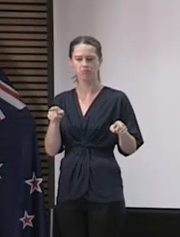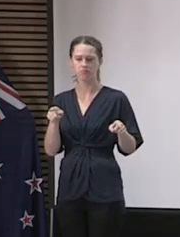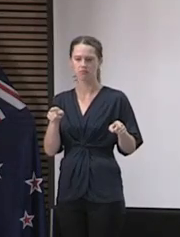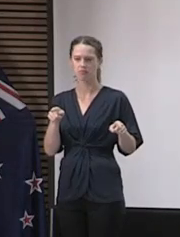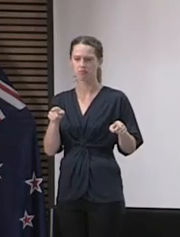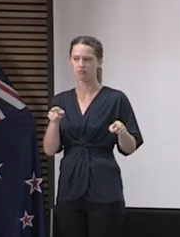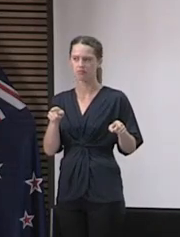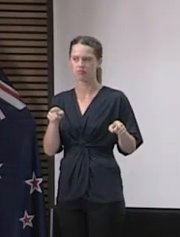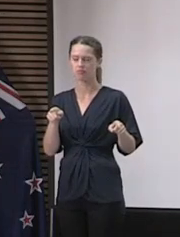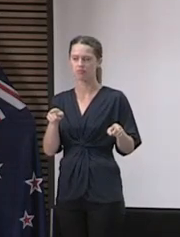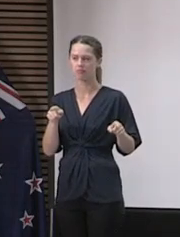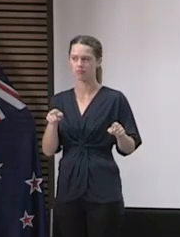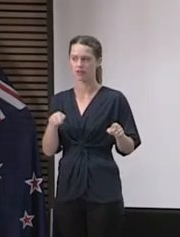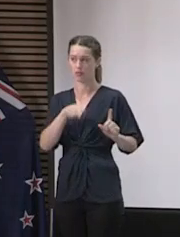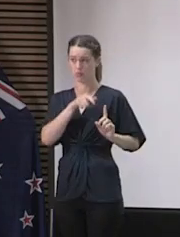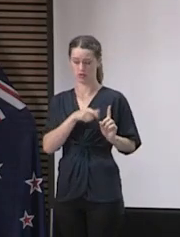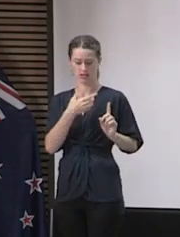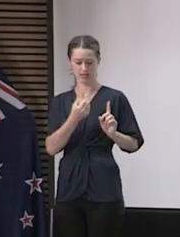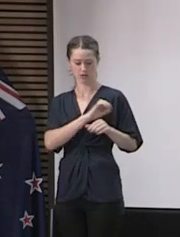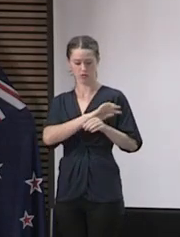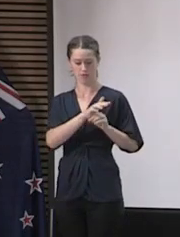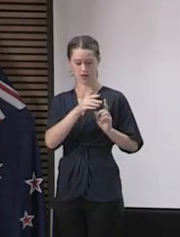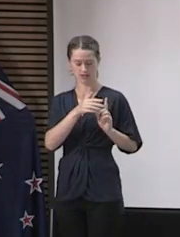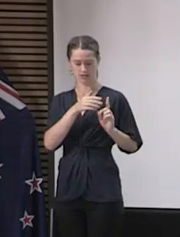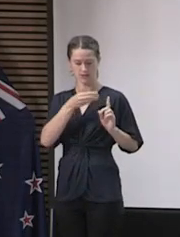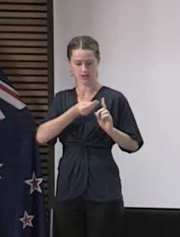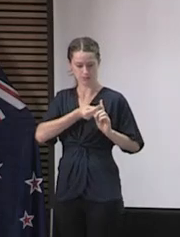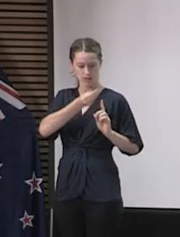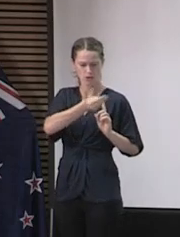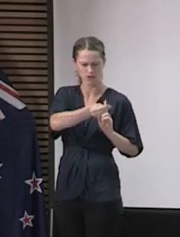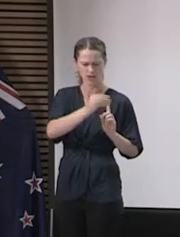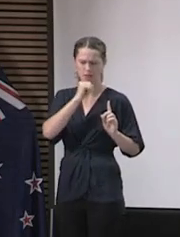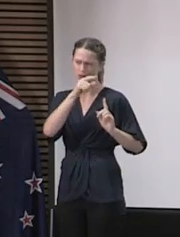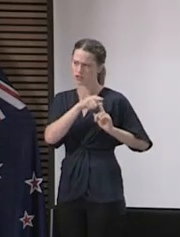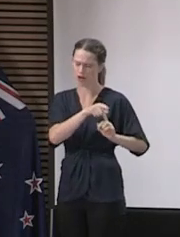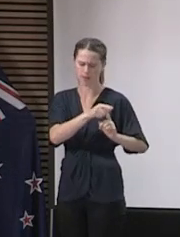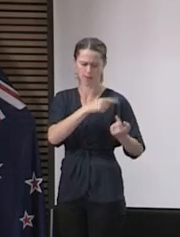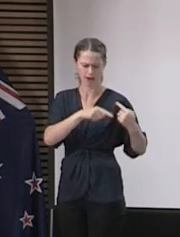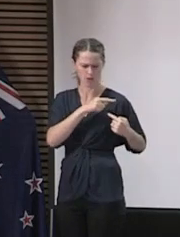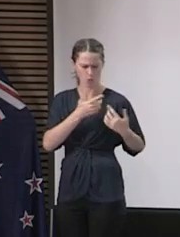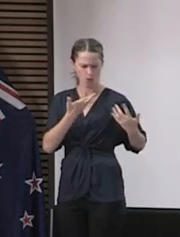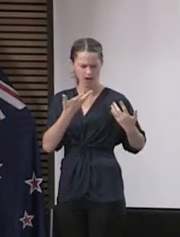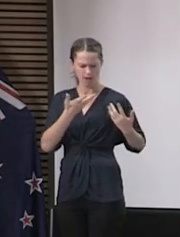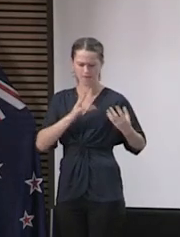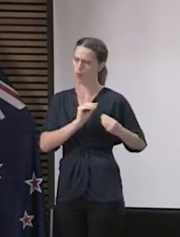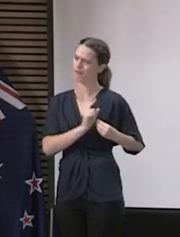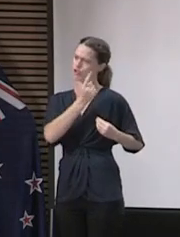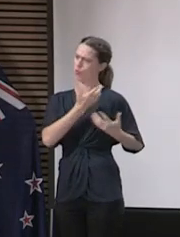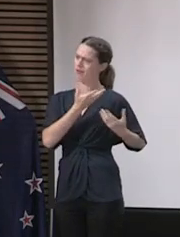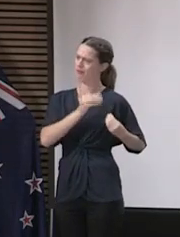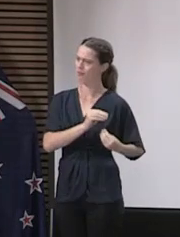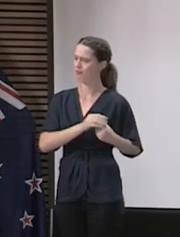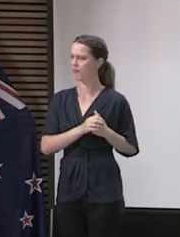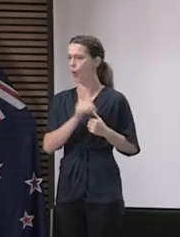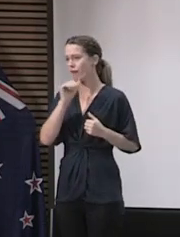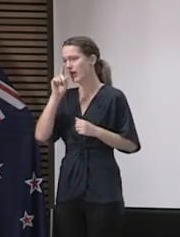transmission from an existing case, either as part of a cluster or not, and where we can track back as to where the exposure might have happened, or